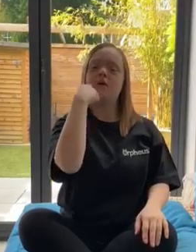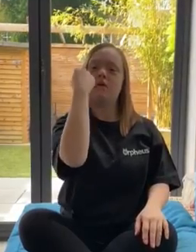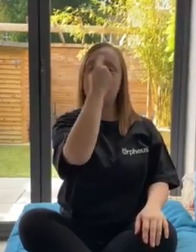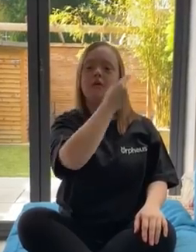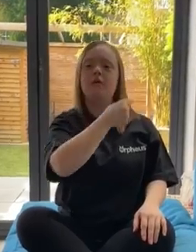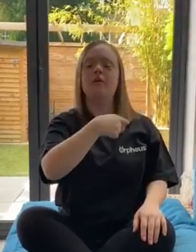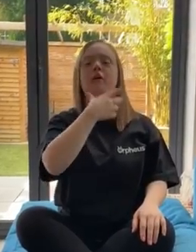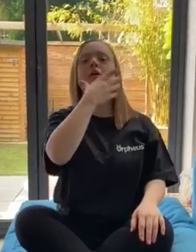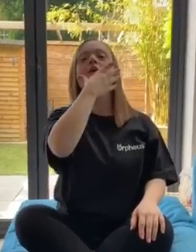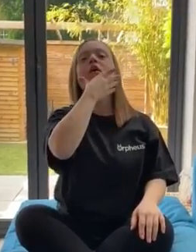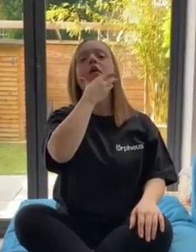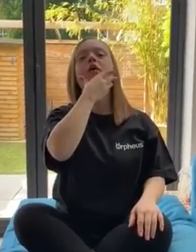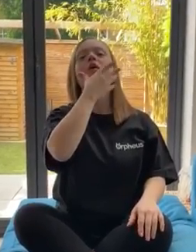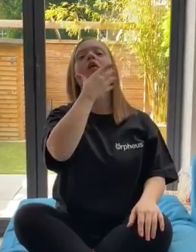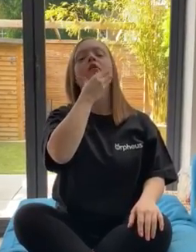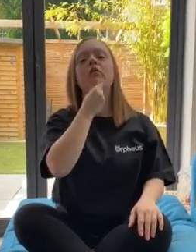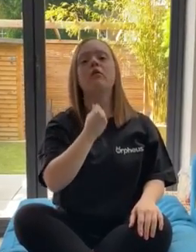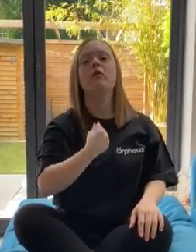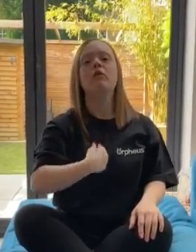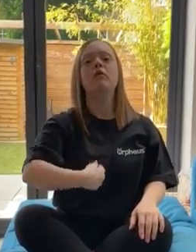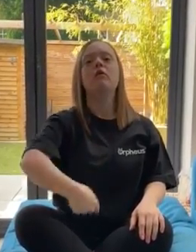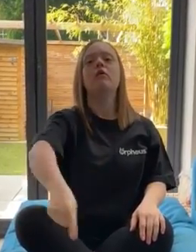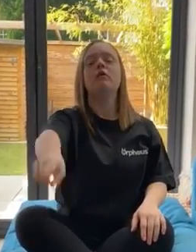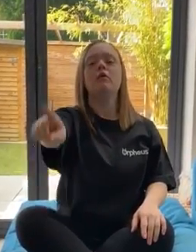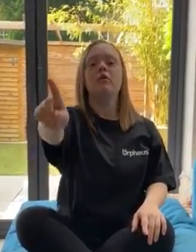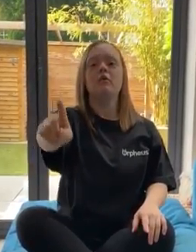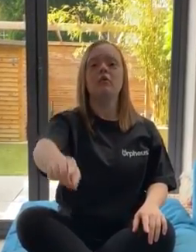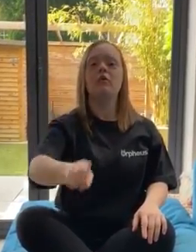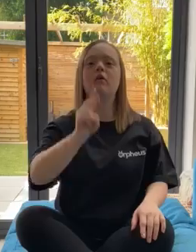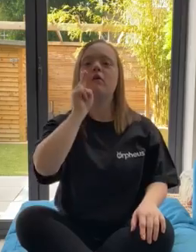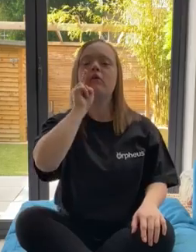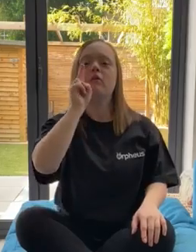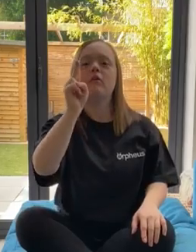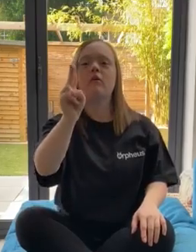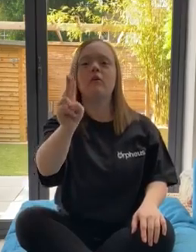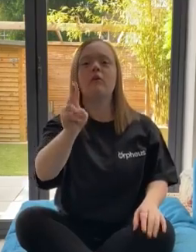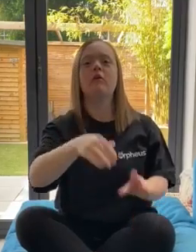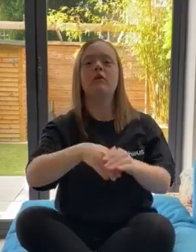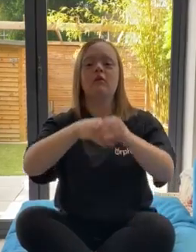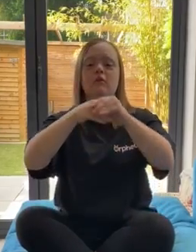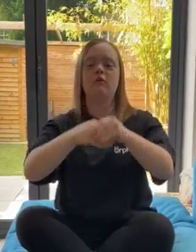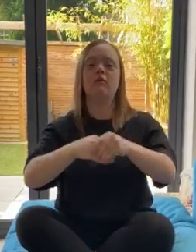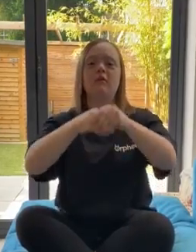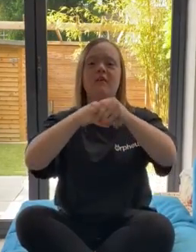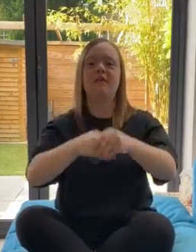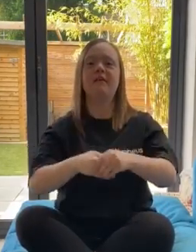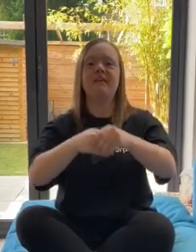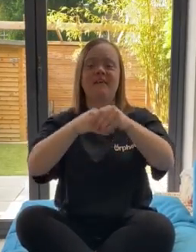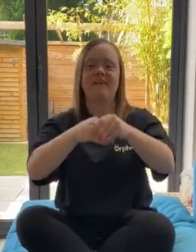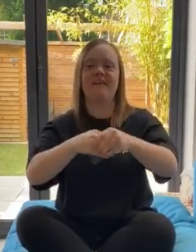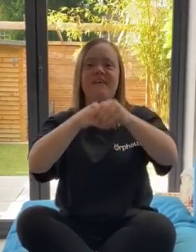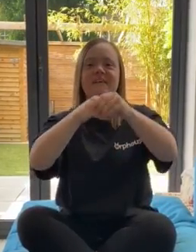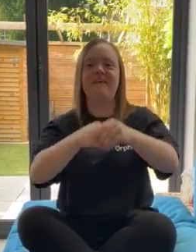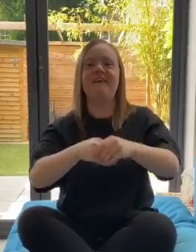of people going by, I see friends shaking hands,